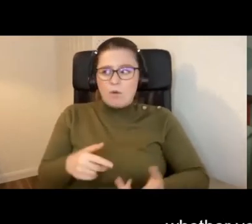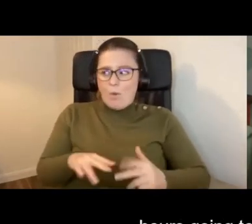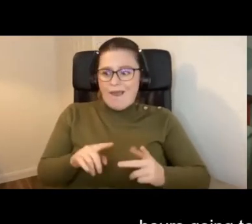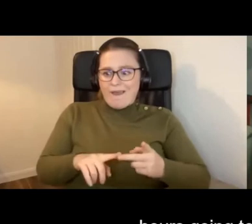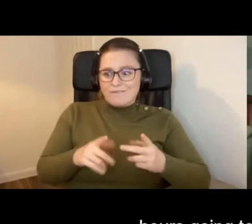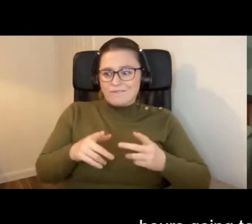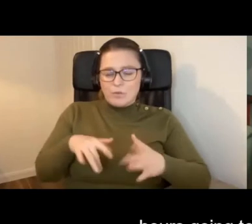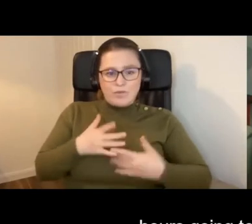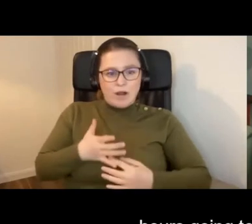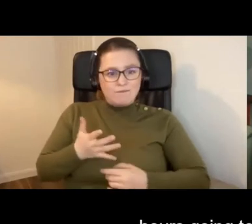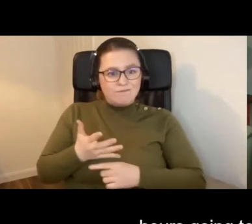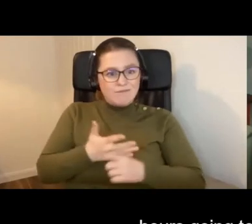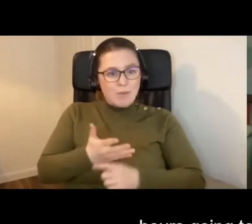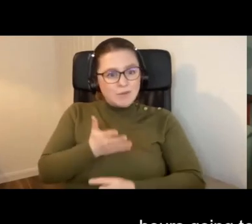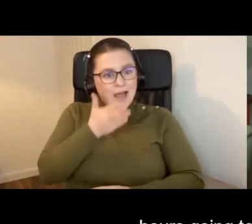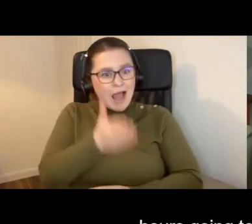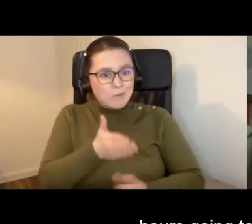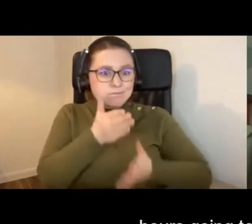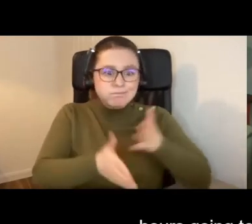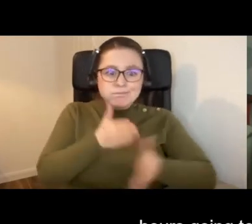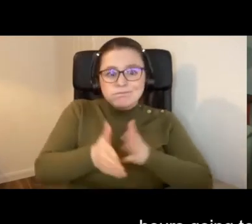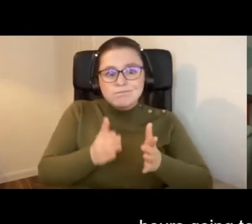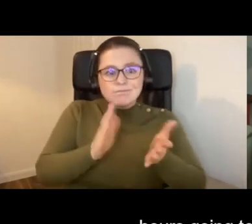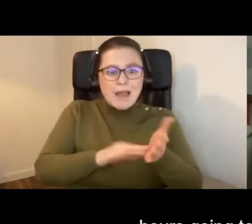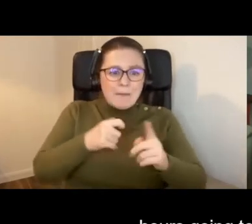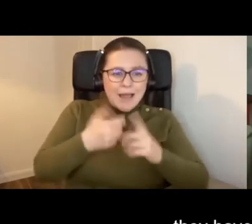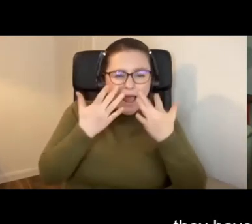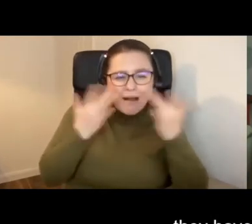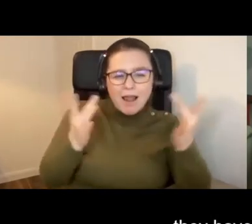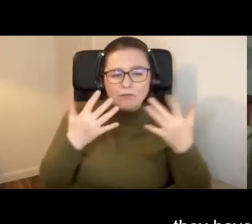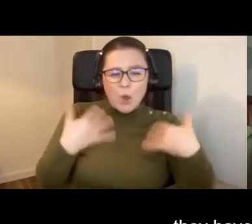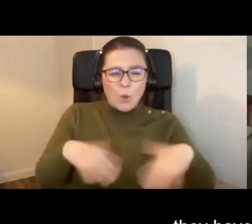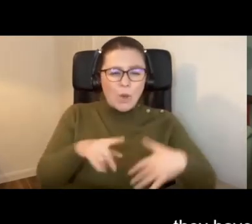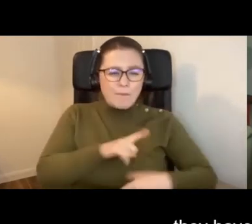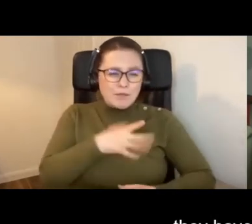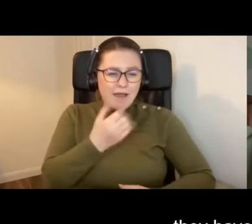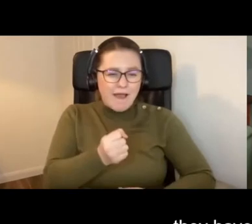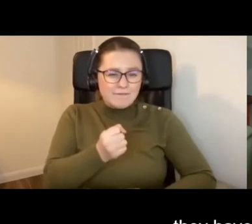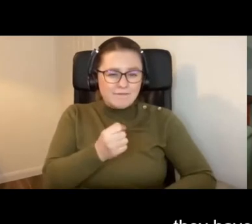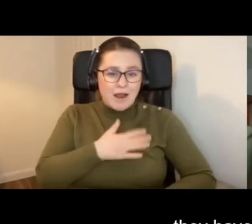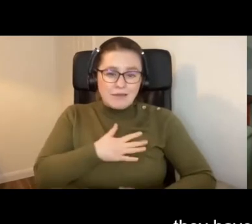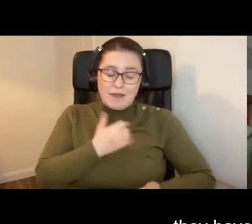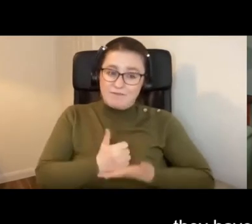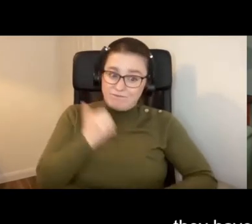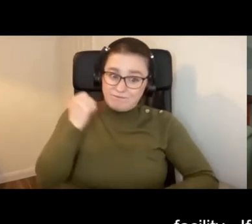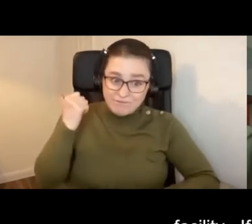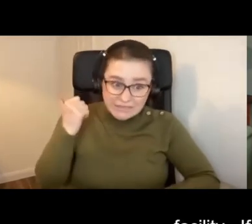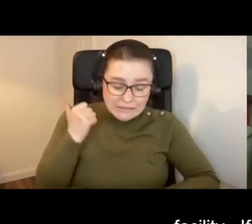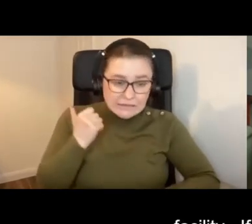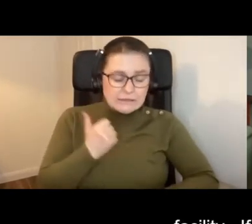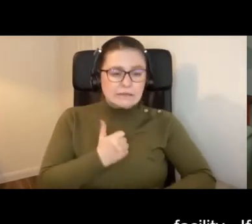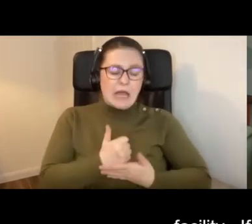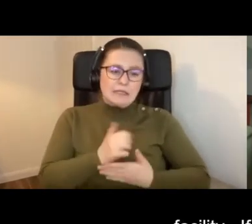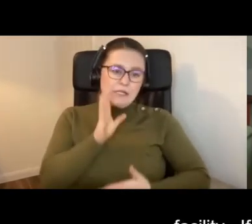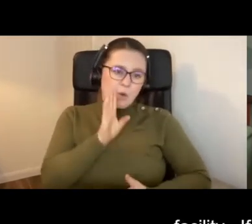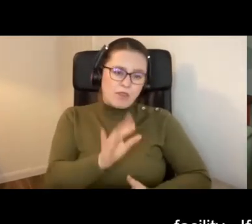spend five hours going to MK Gallery, for instance, because they have, I would like to say, a fantastic facility.